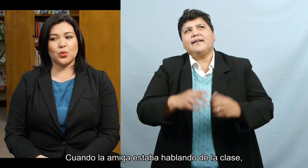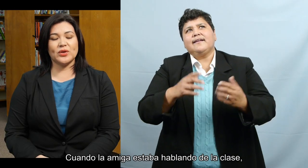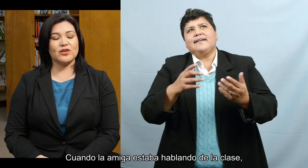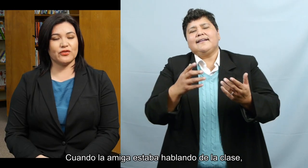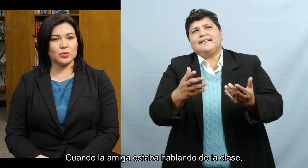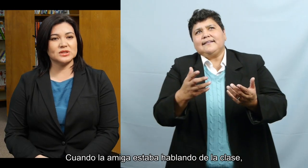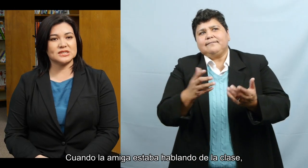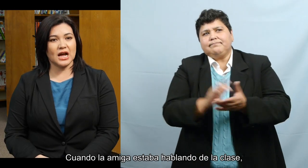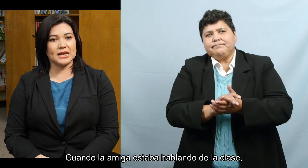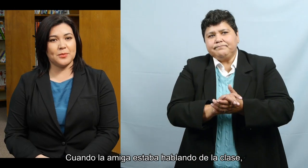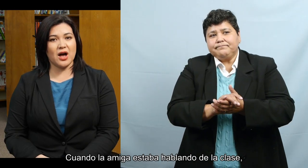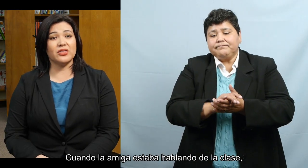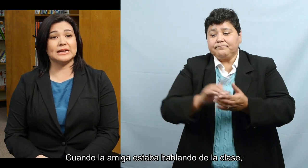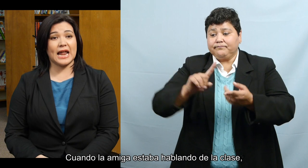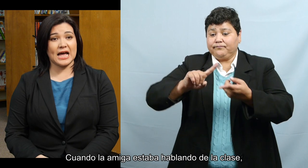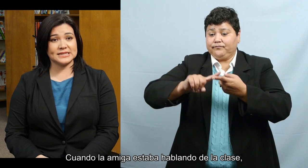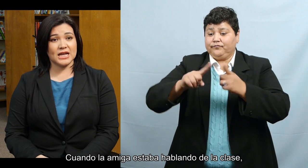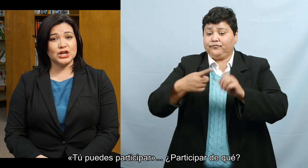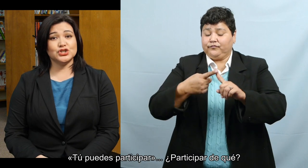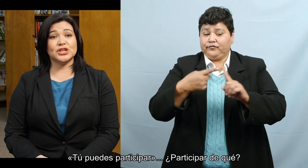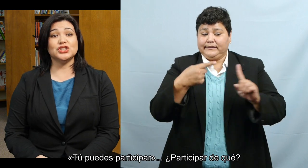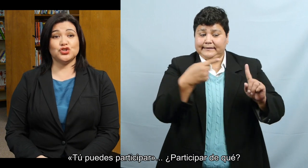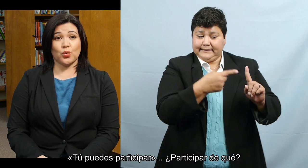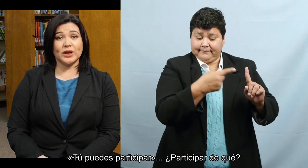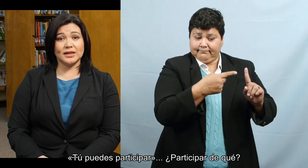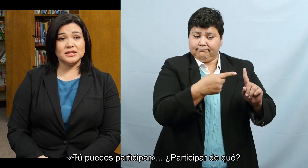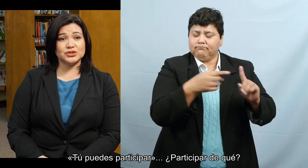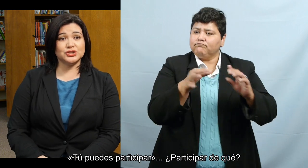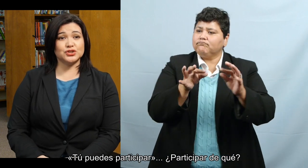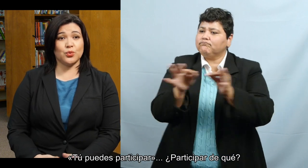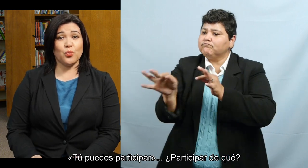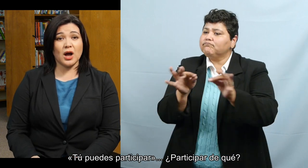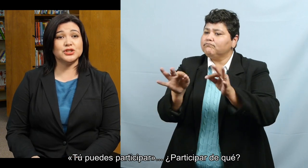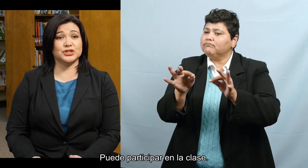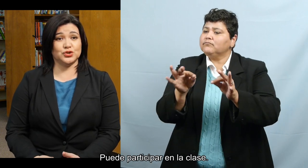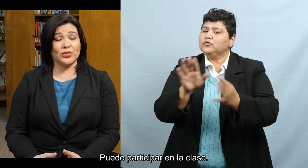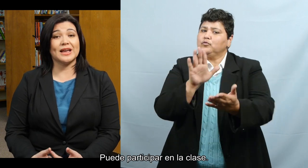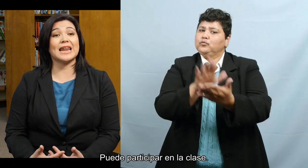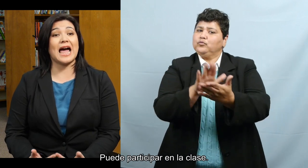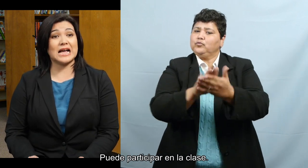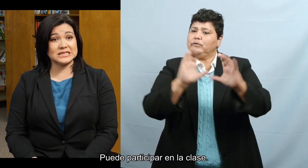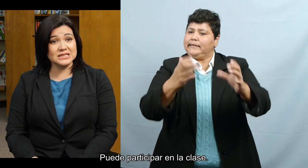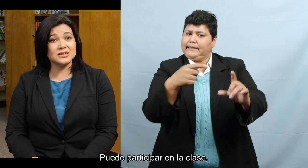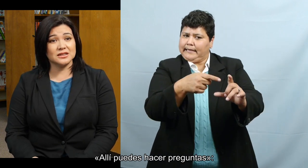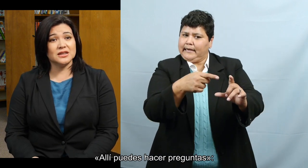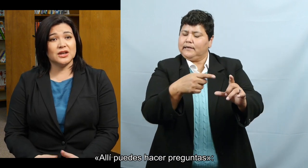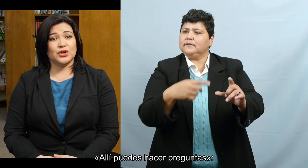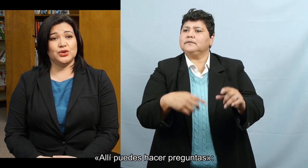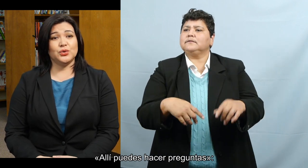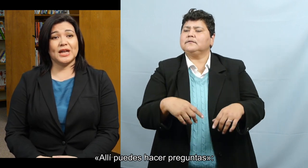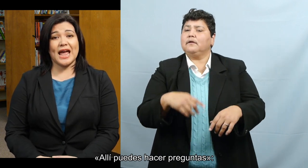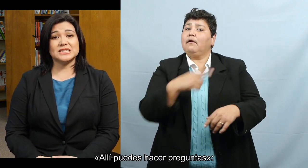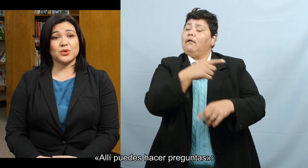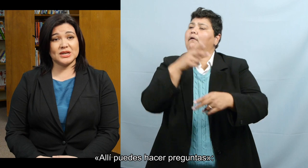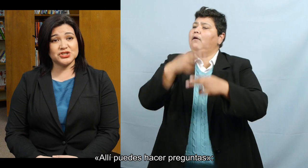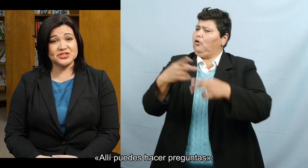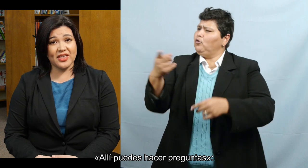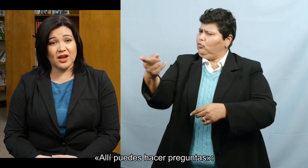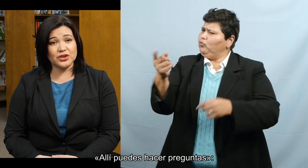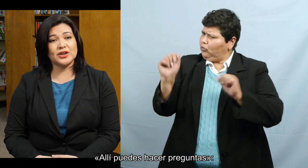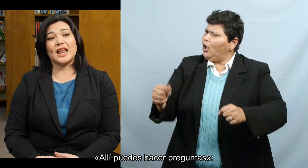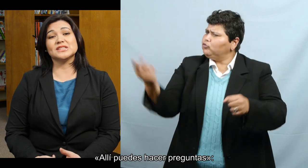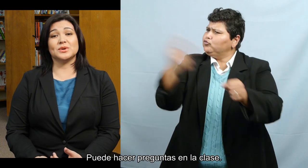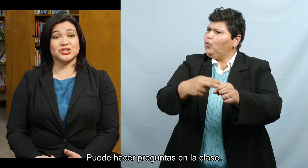When the friend was talking about the class you can join. You can join what? You can join the class. You can ask